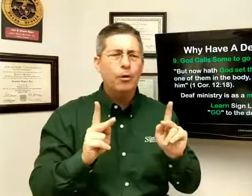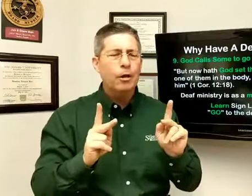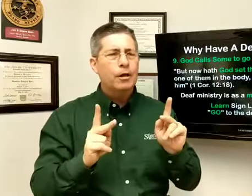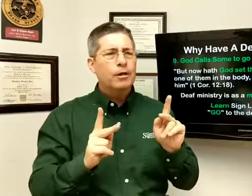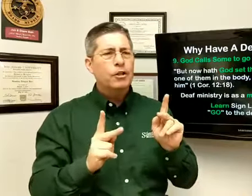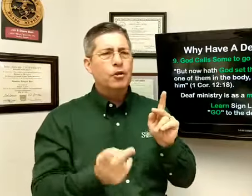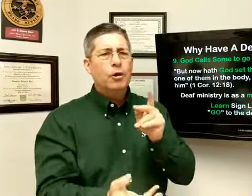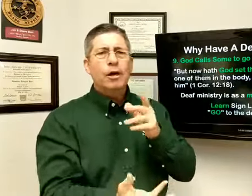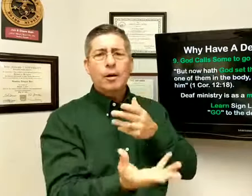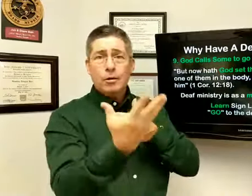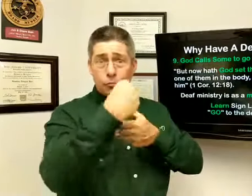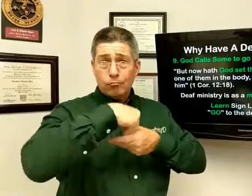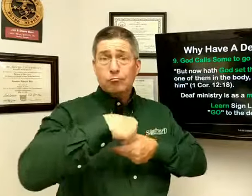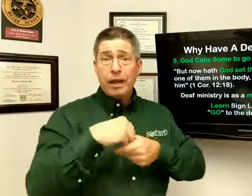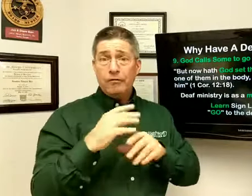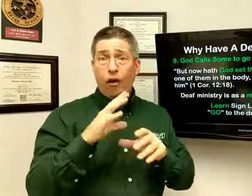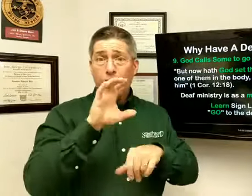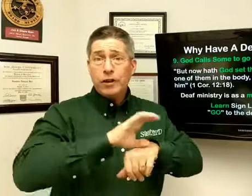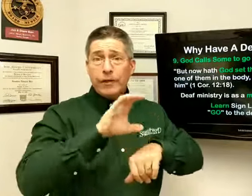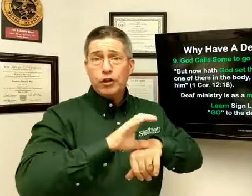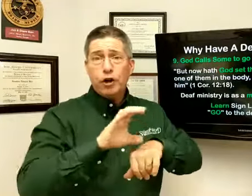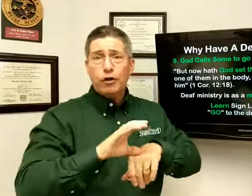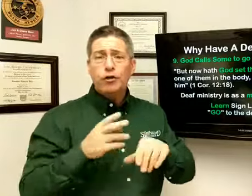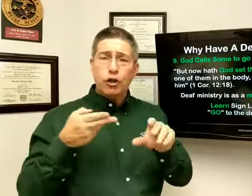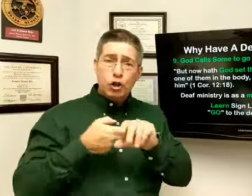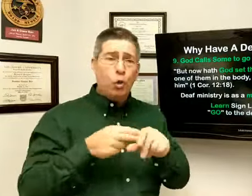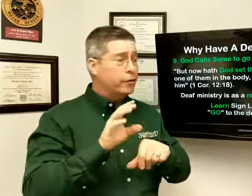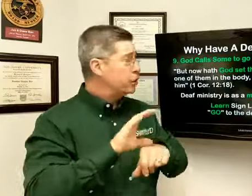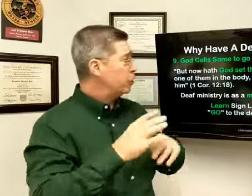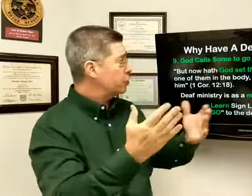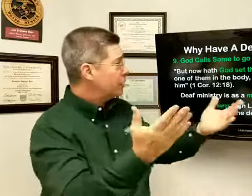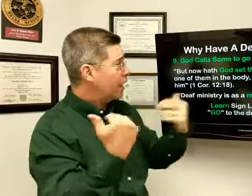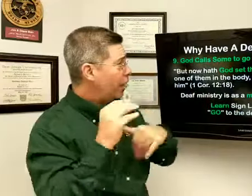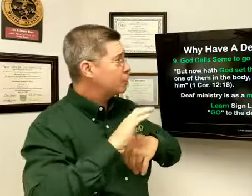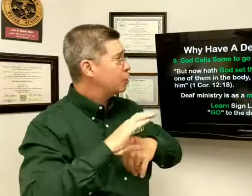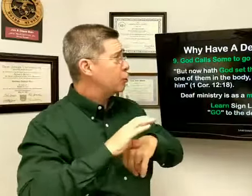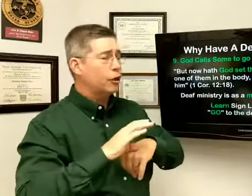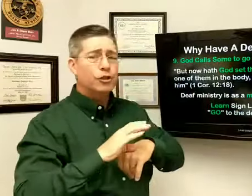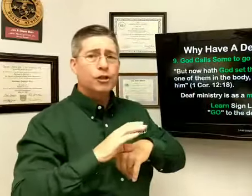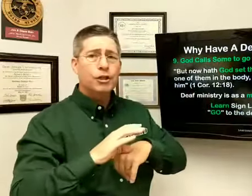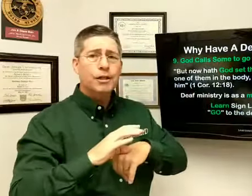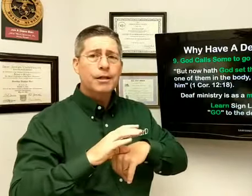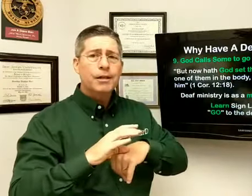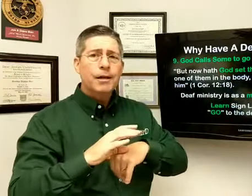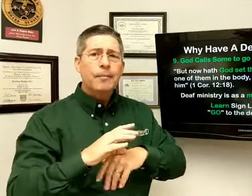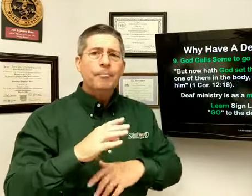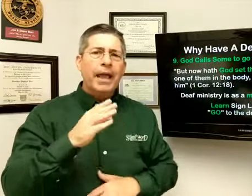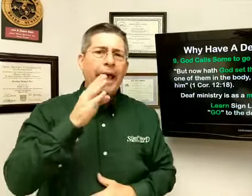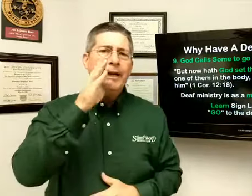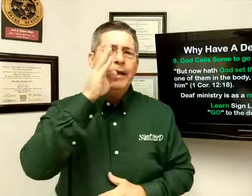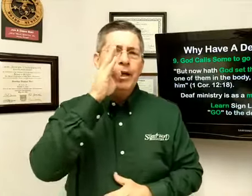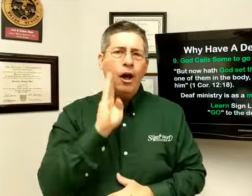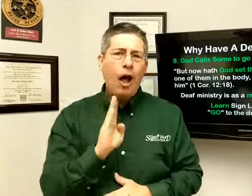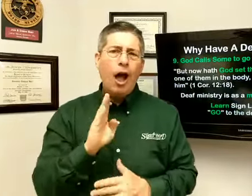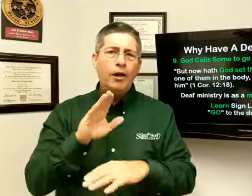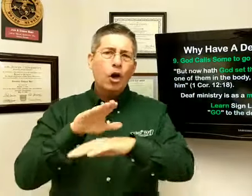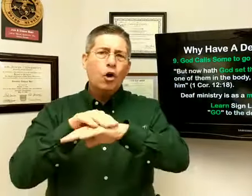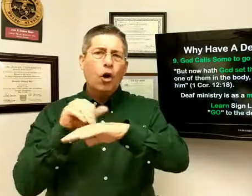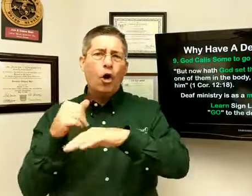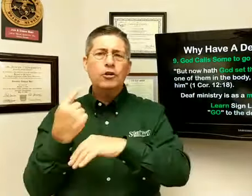to be involved in the church, to join the church, to come to church. And God calls